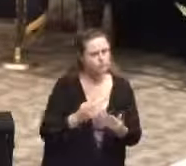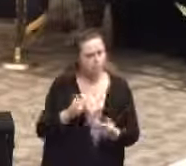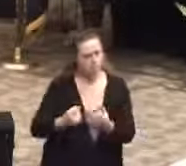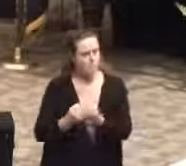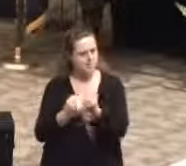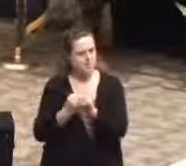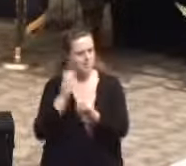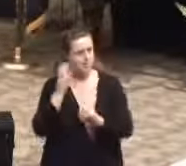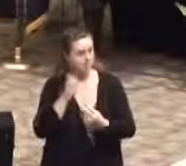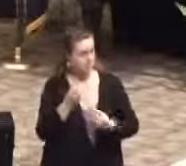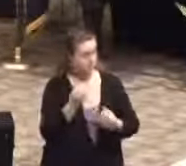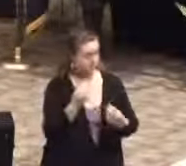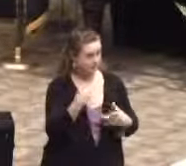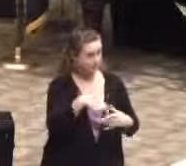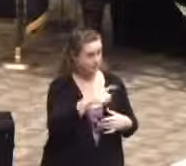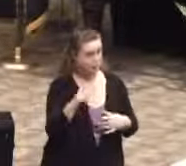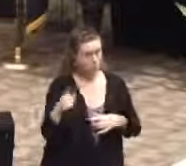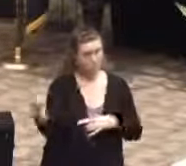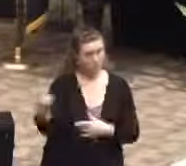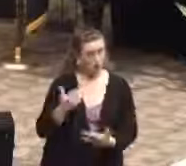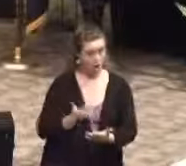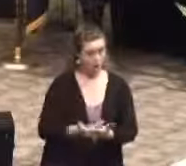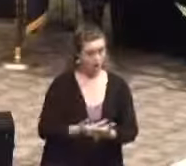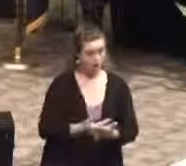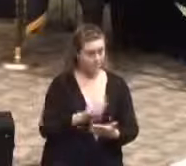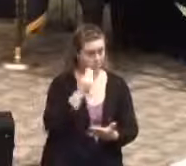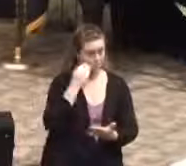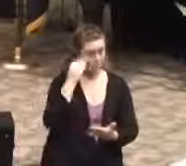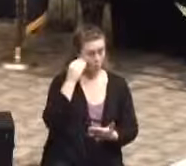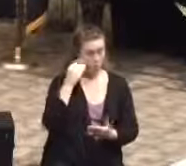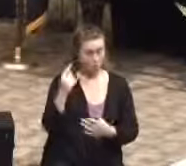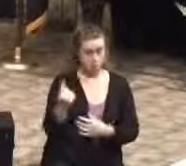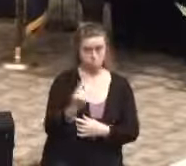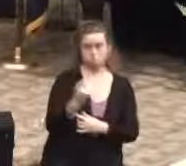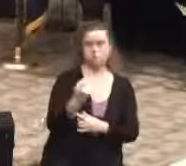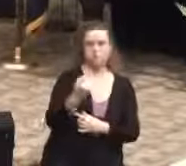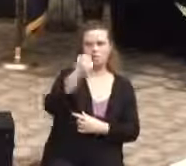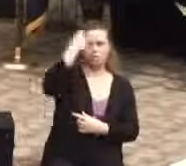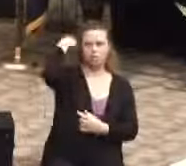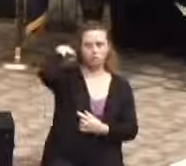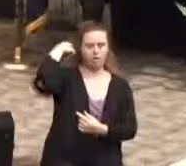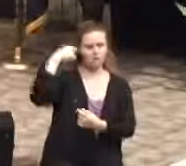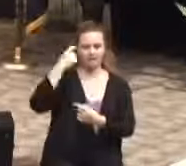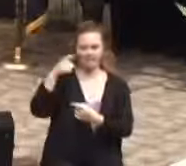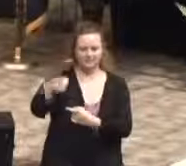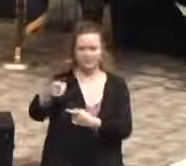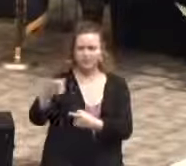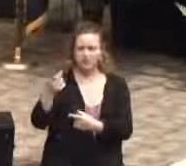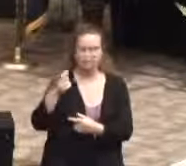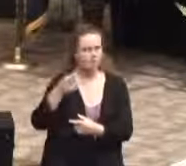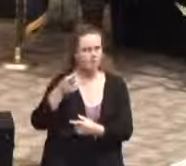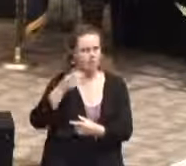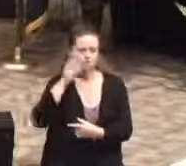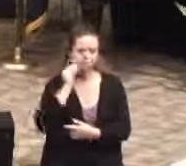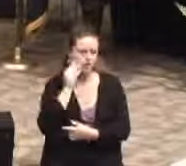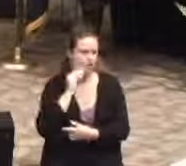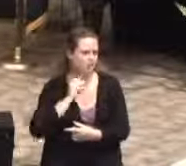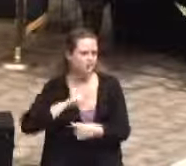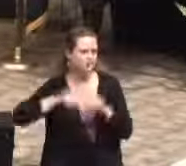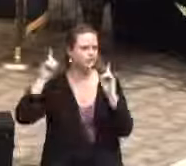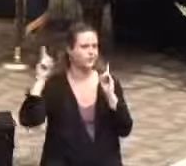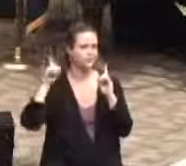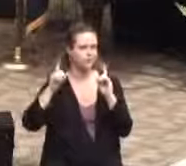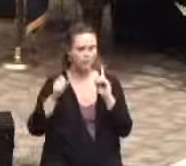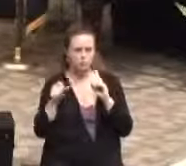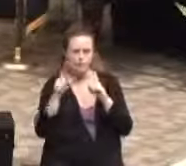Many of you will not understand or begin to even fathom the situations that these people will be placed in, what they will see, what they will witness, what they will